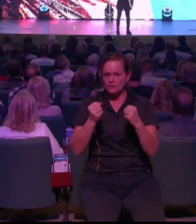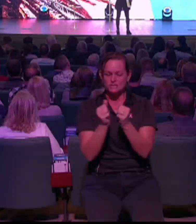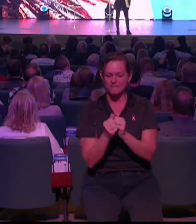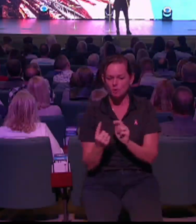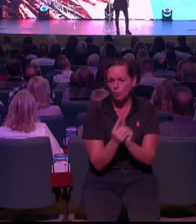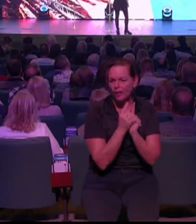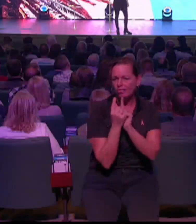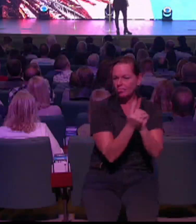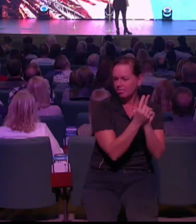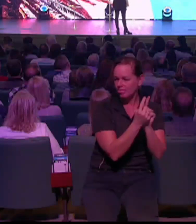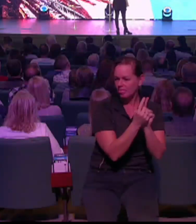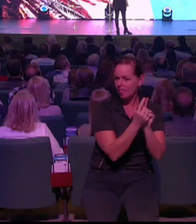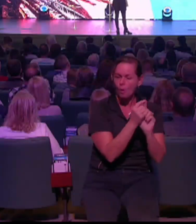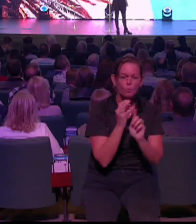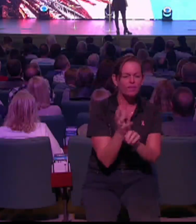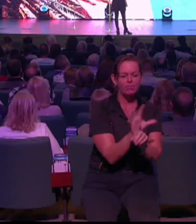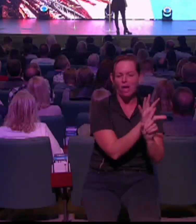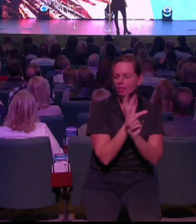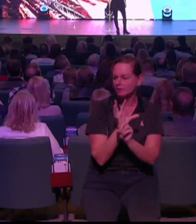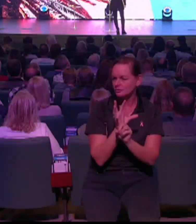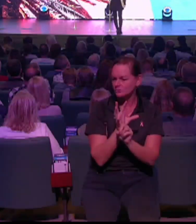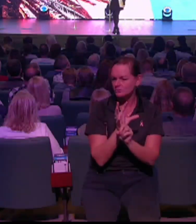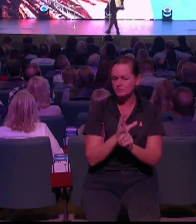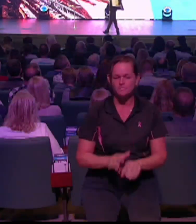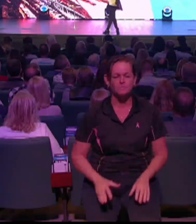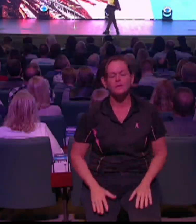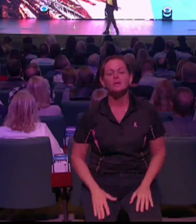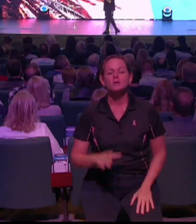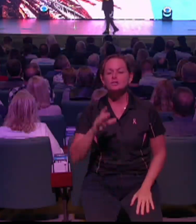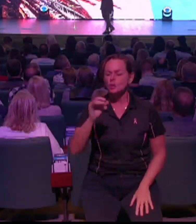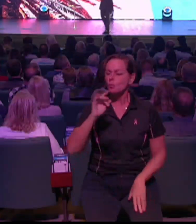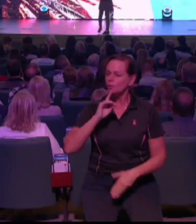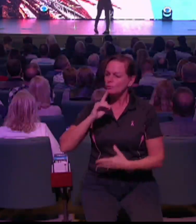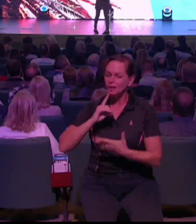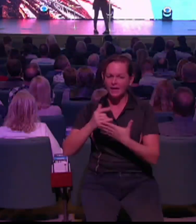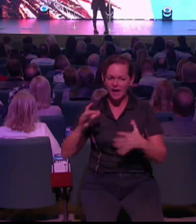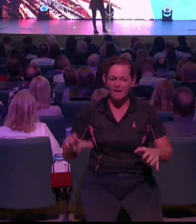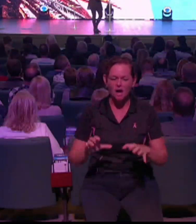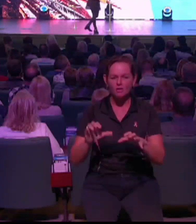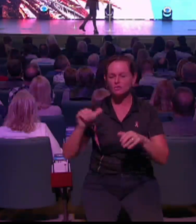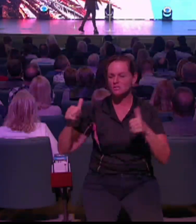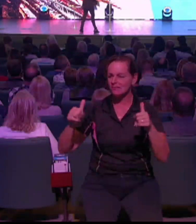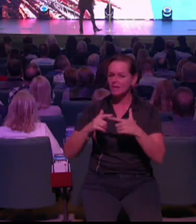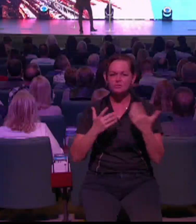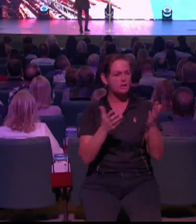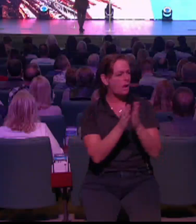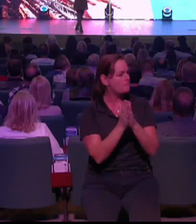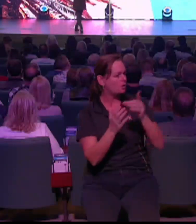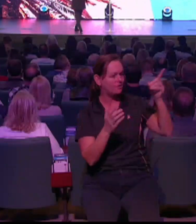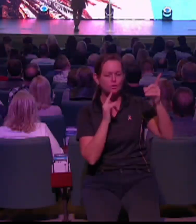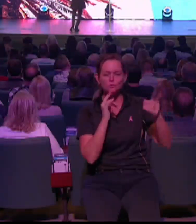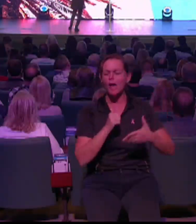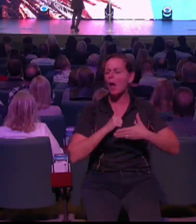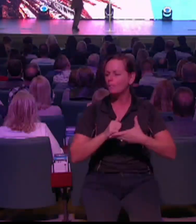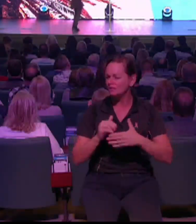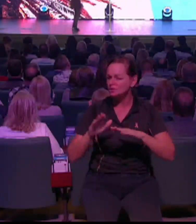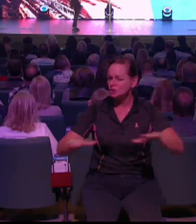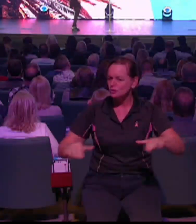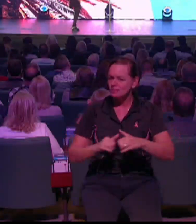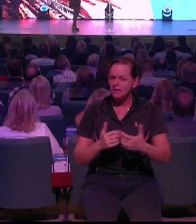our laps trying to take the fire from us. So, anyway, we have that out there as a resource. And so, I'm so thrilled to be able to have that.